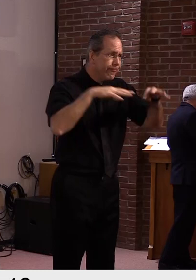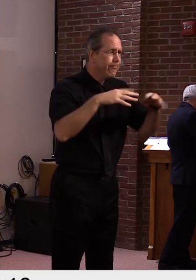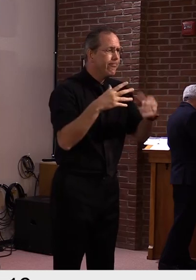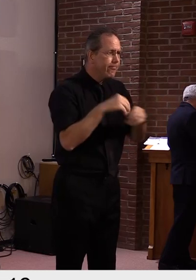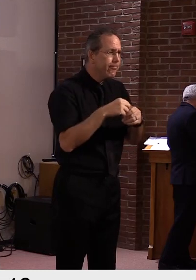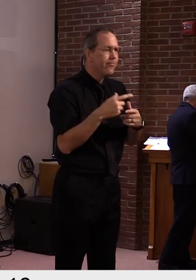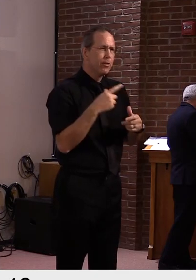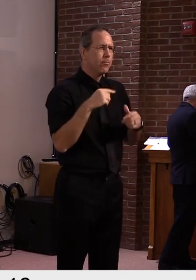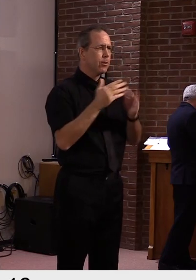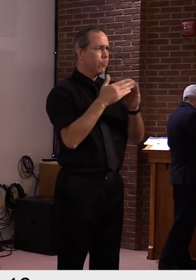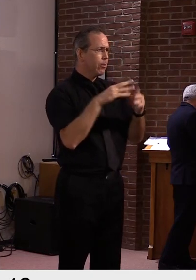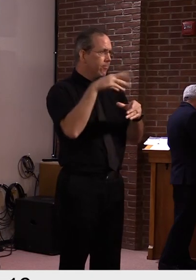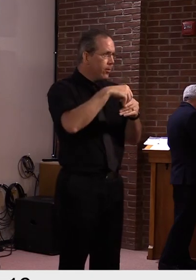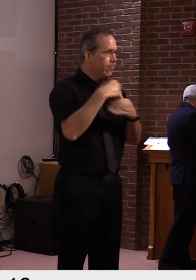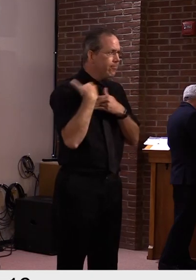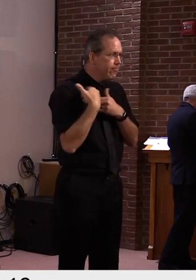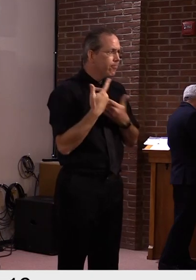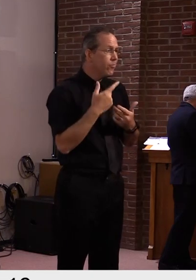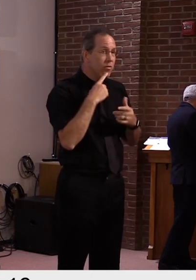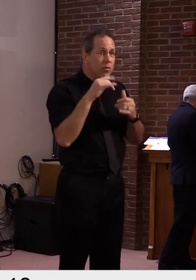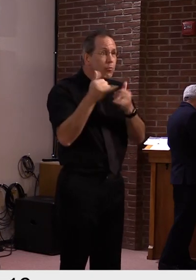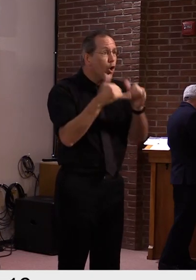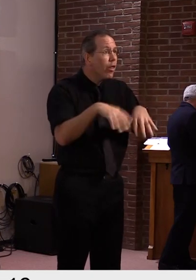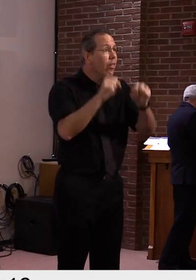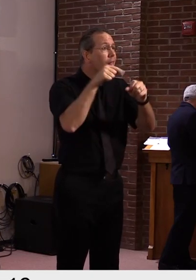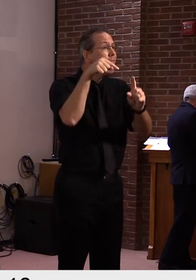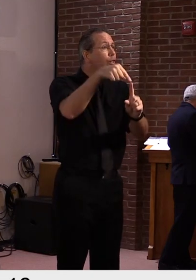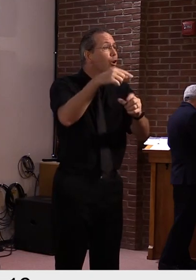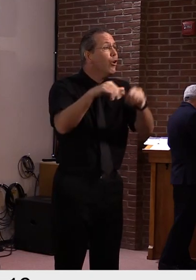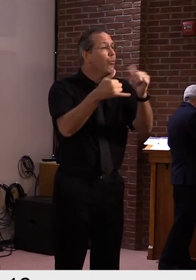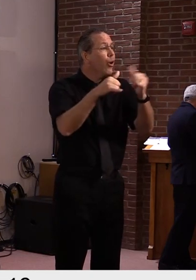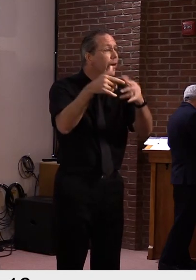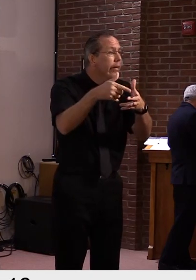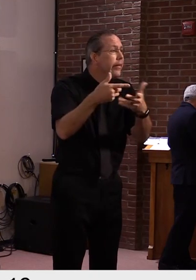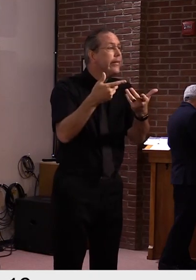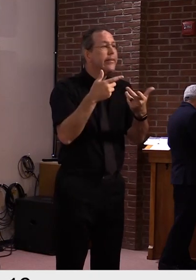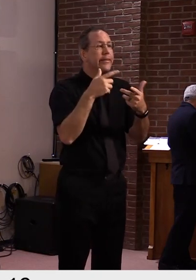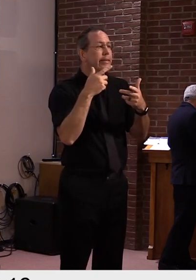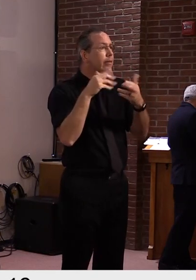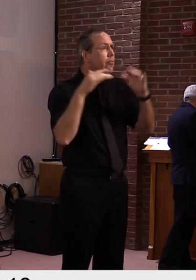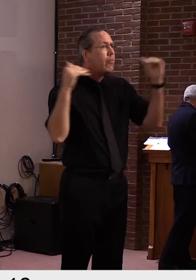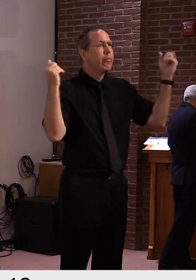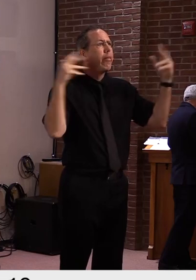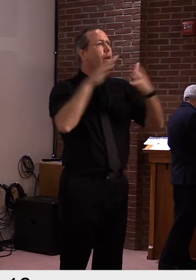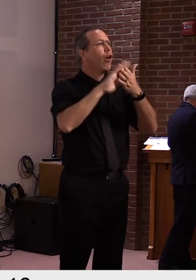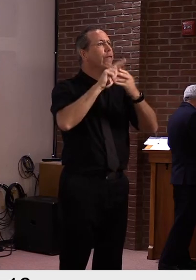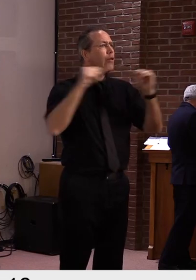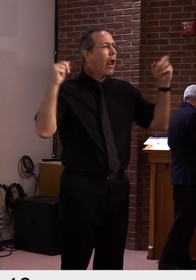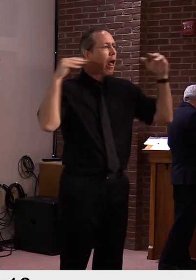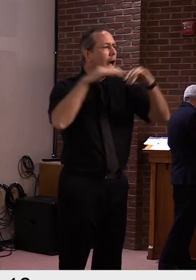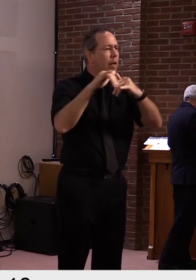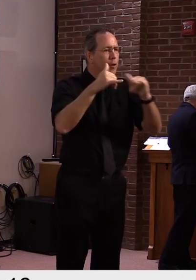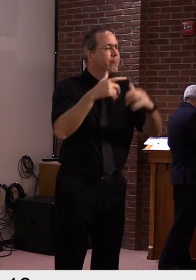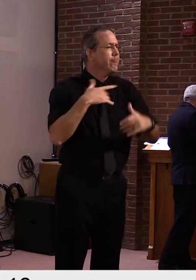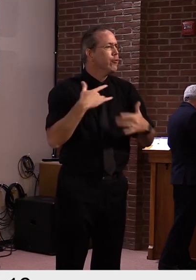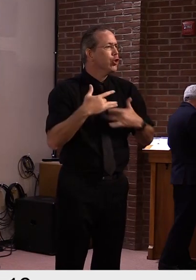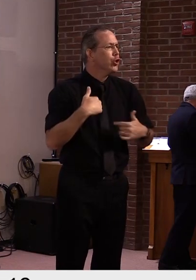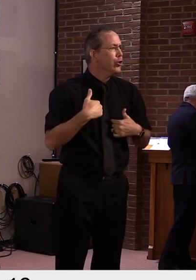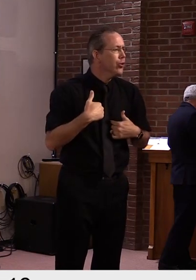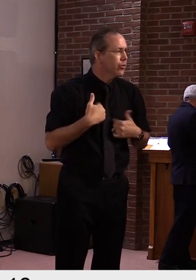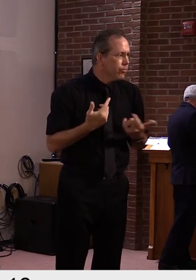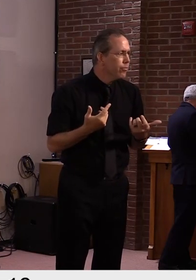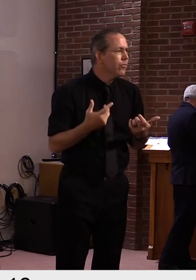bars, uh, that, uh, that attract, uh, many of our youth, many of our college students. So that's why we put into place, uh,